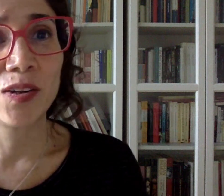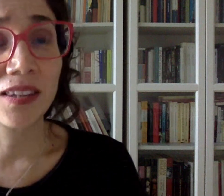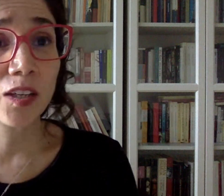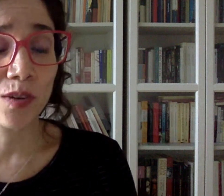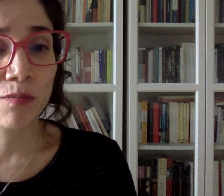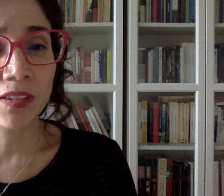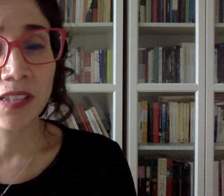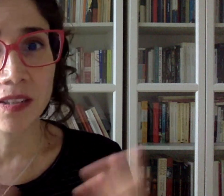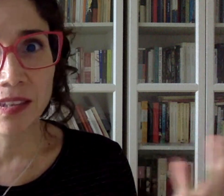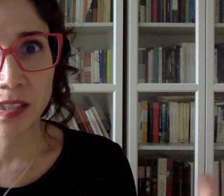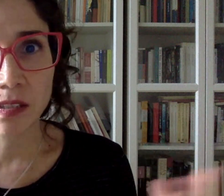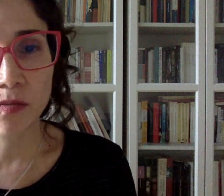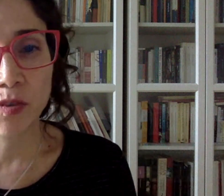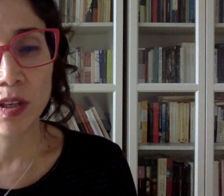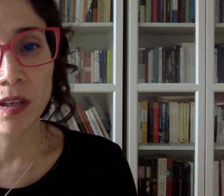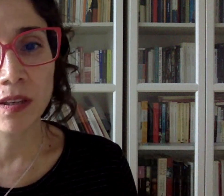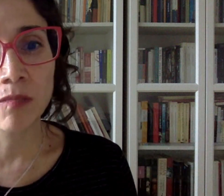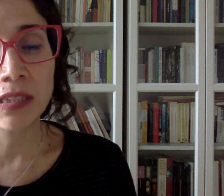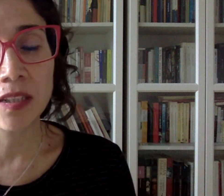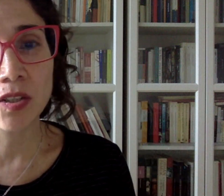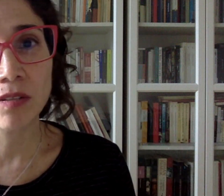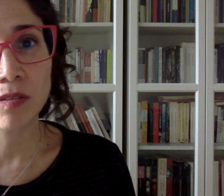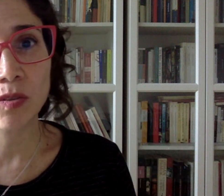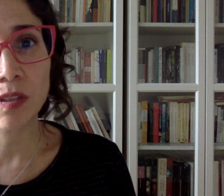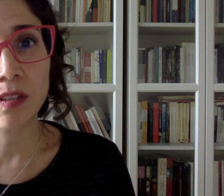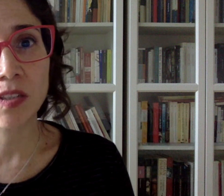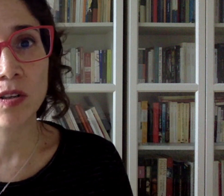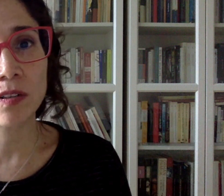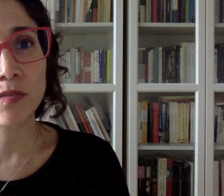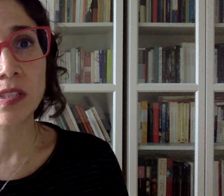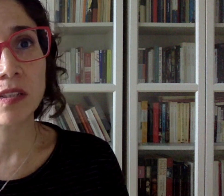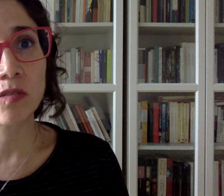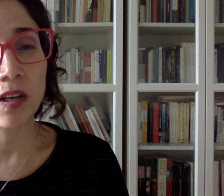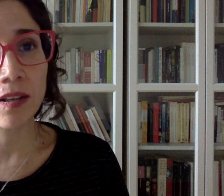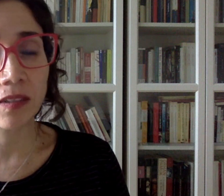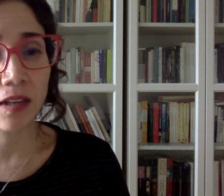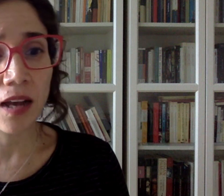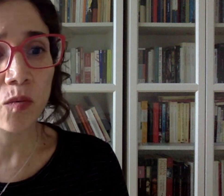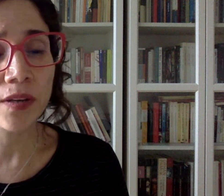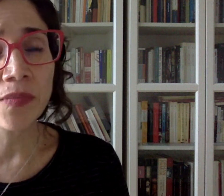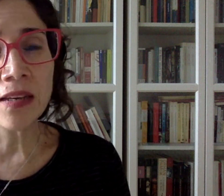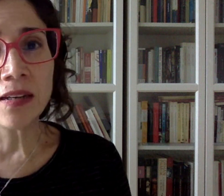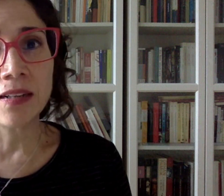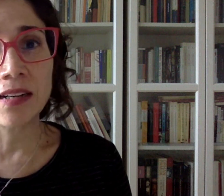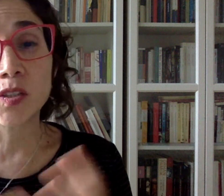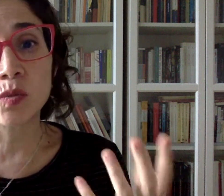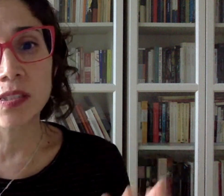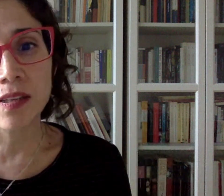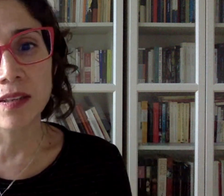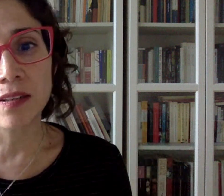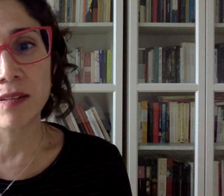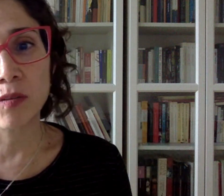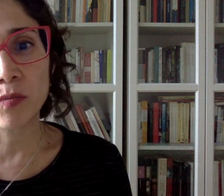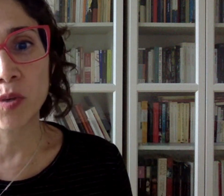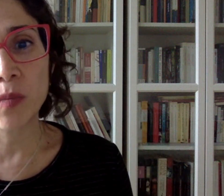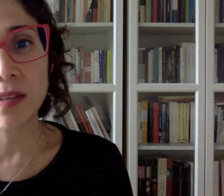Well, thank you very much, and thanks for the invitation to the National University of Ireland in Galway. As you were